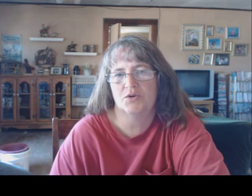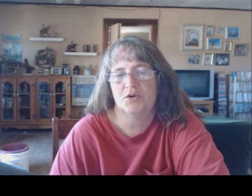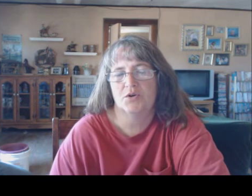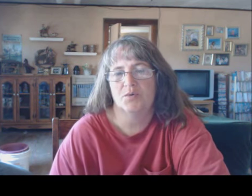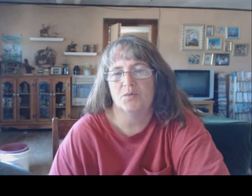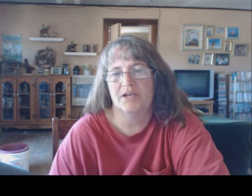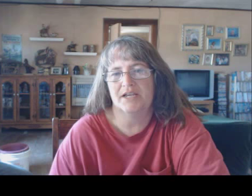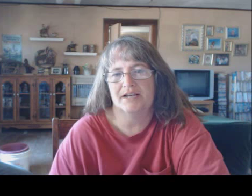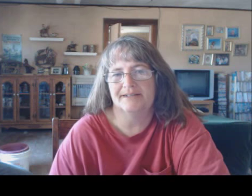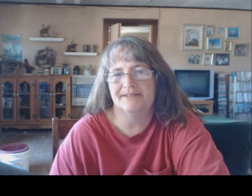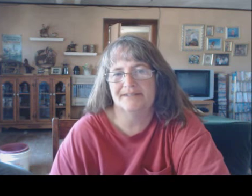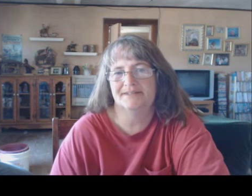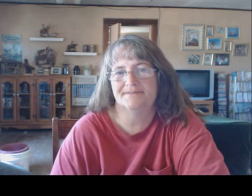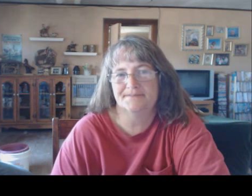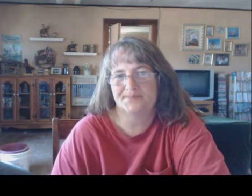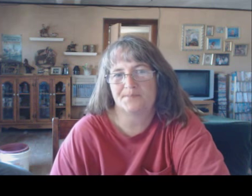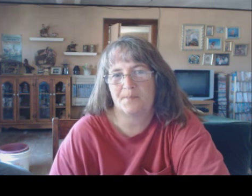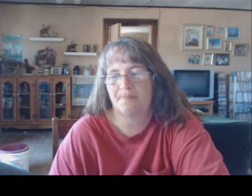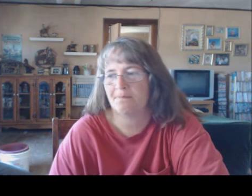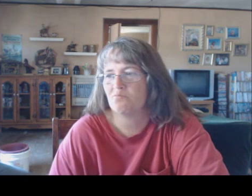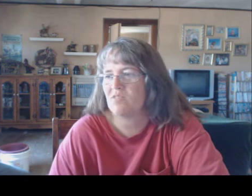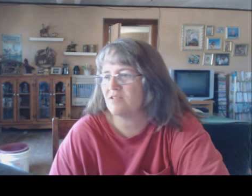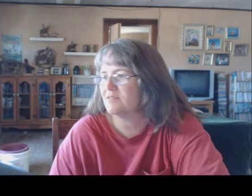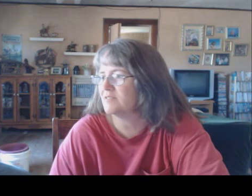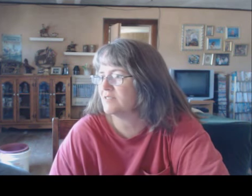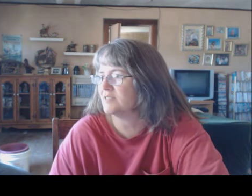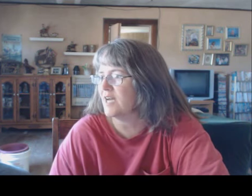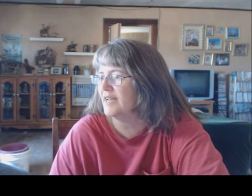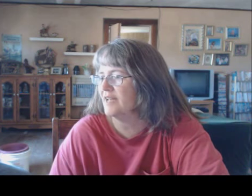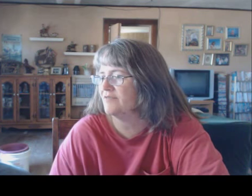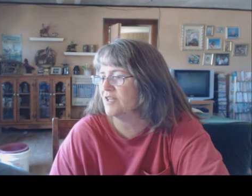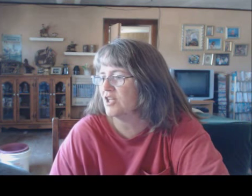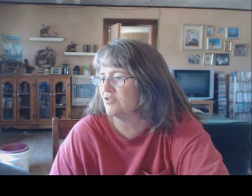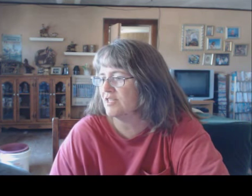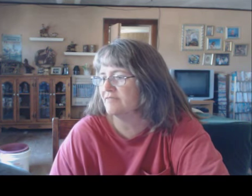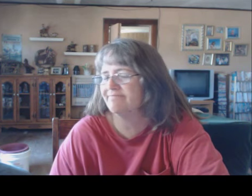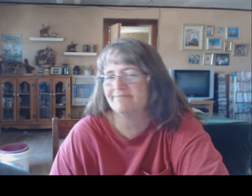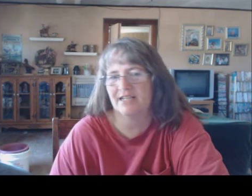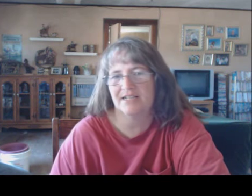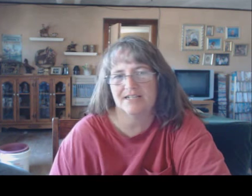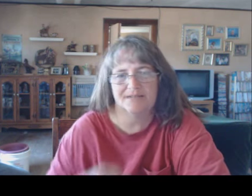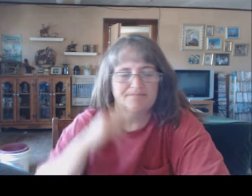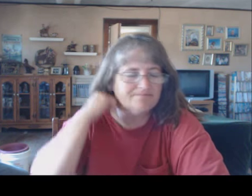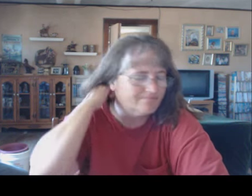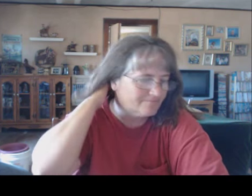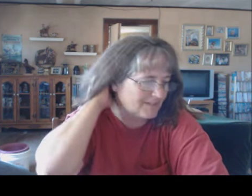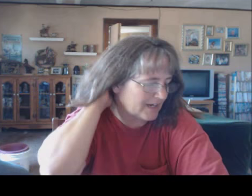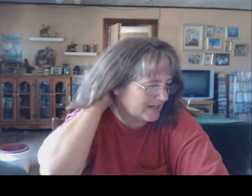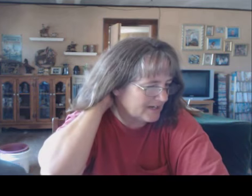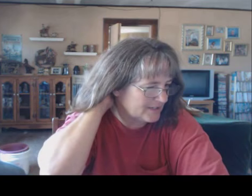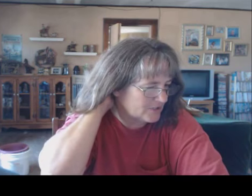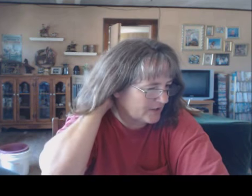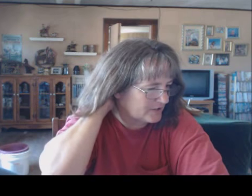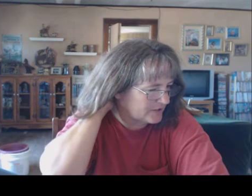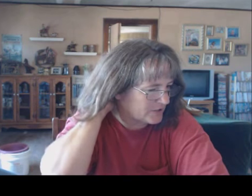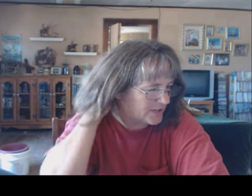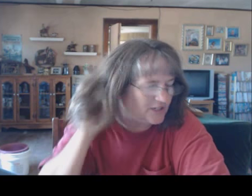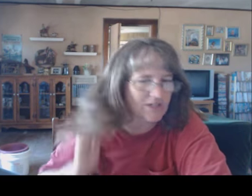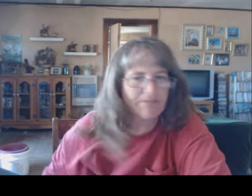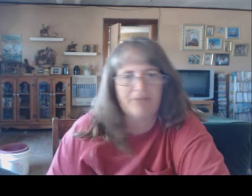So, we kind of had fun loading it. I got it in the trailer and it tried to jump